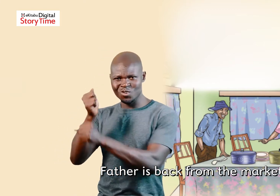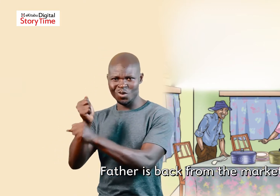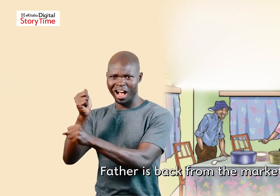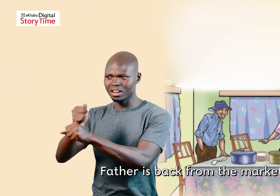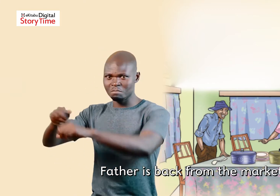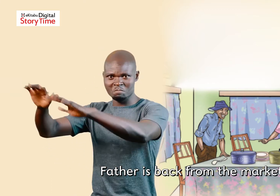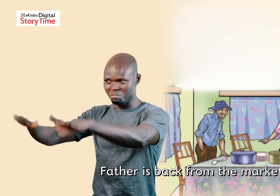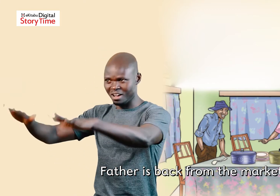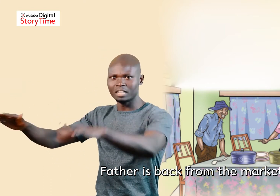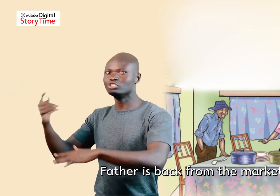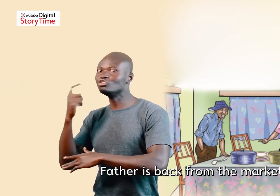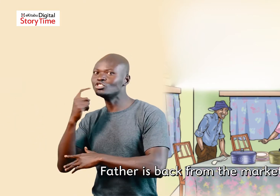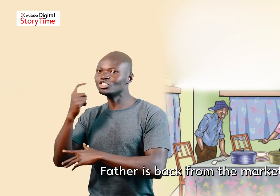Father is back from the market